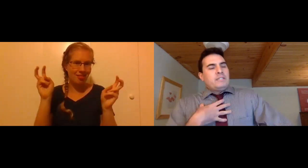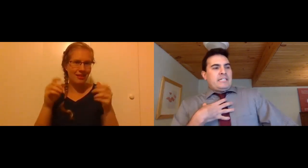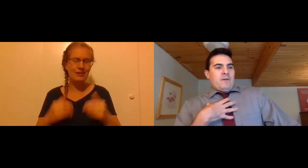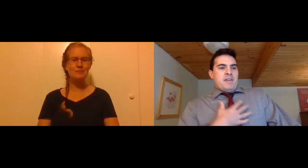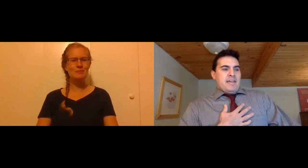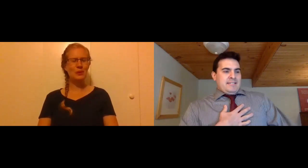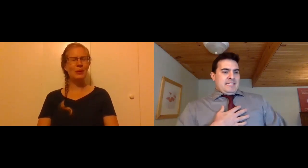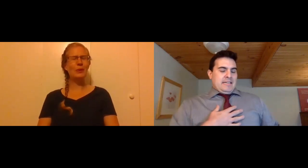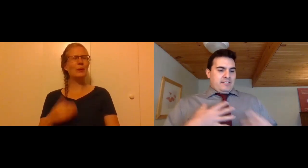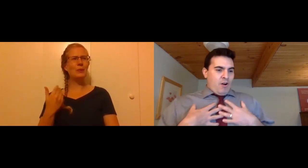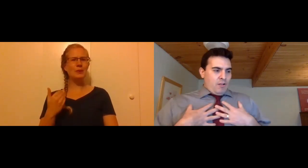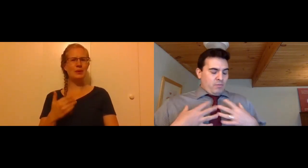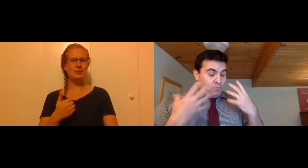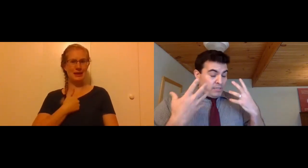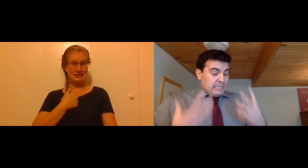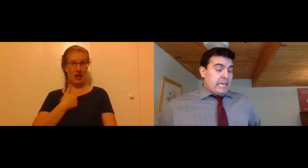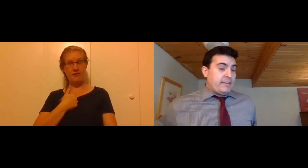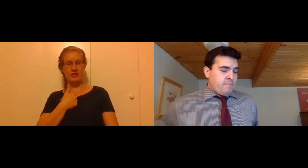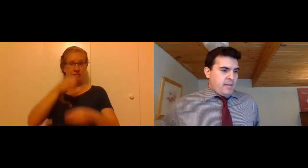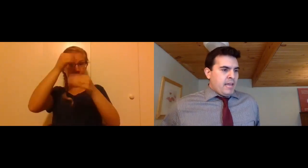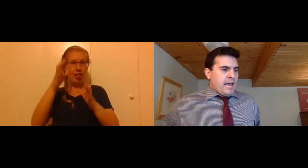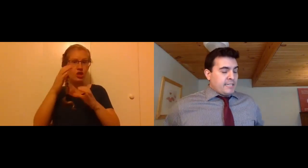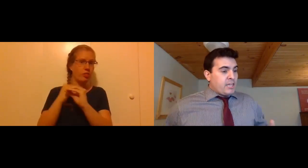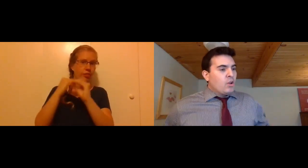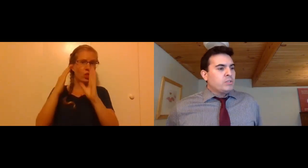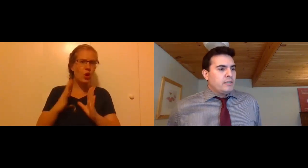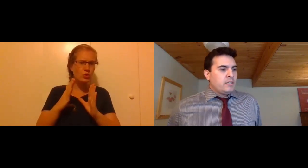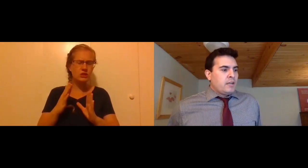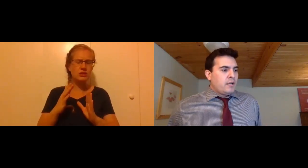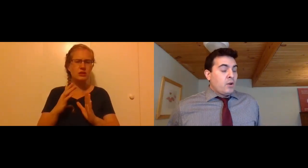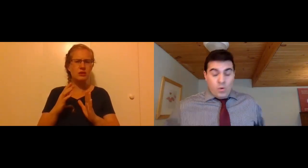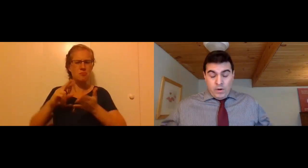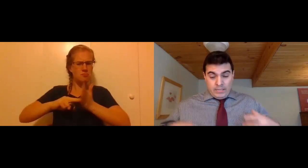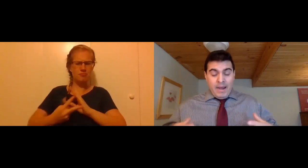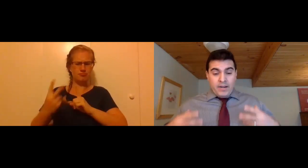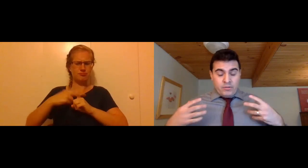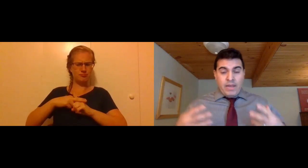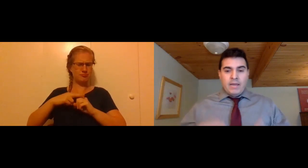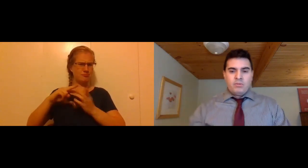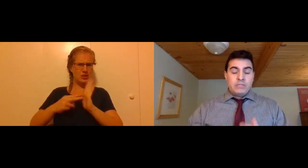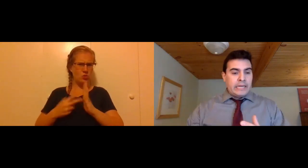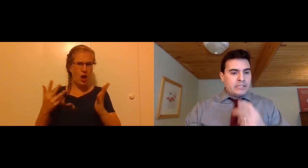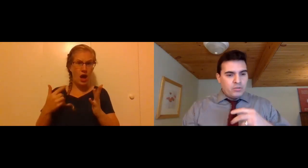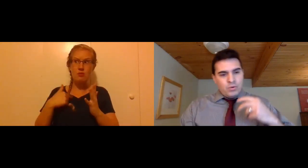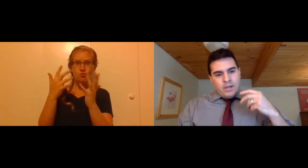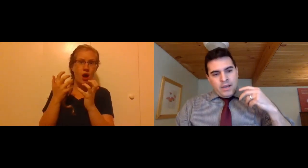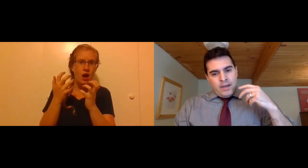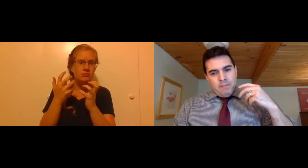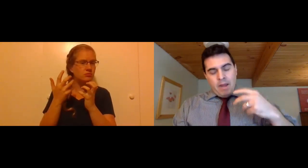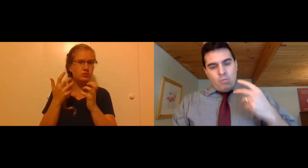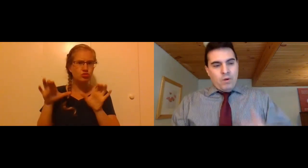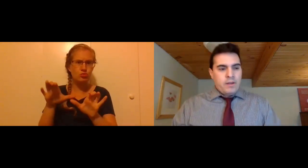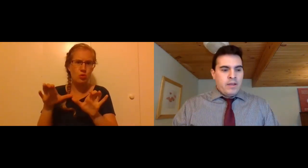What does that tell me as a scholar? What does that say to me as a theologian who aspires, who aims, who intends to do